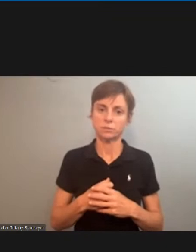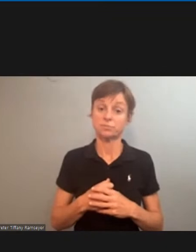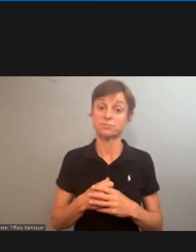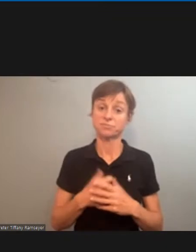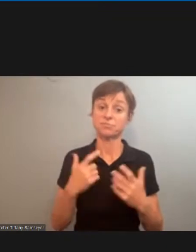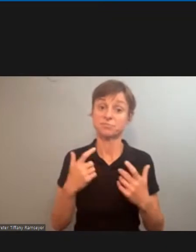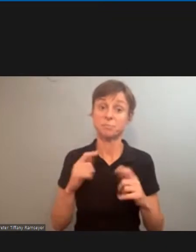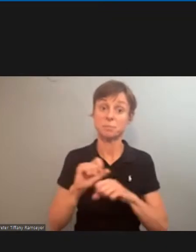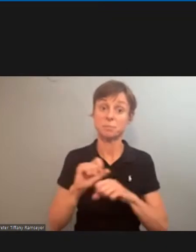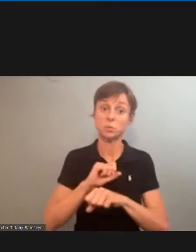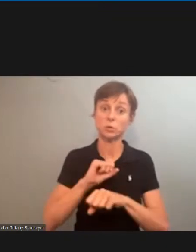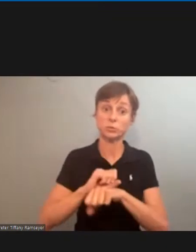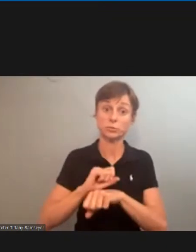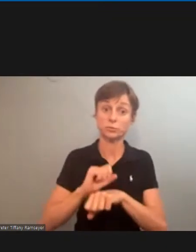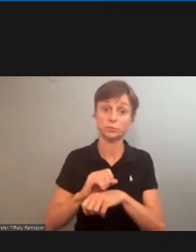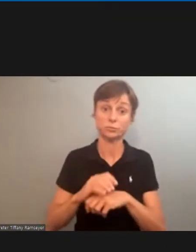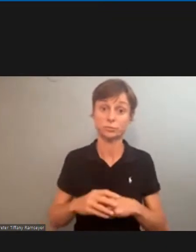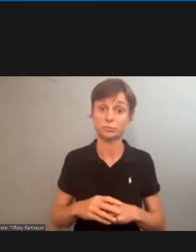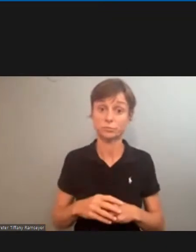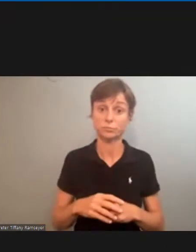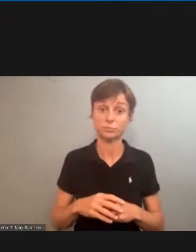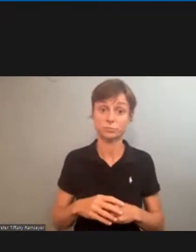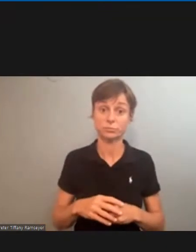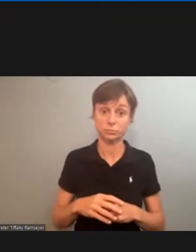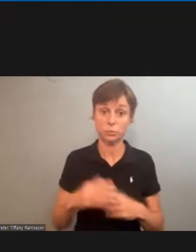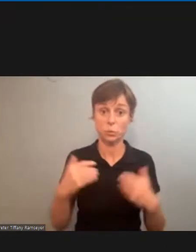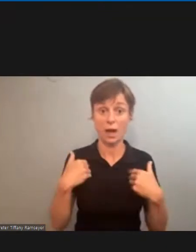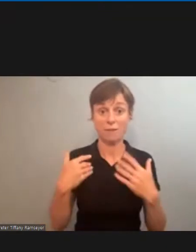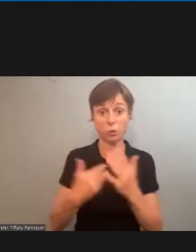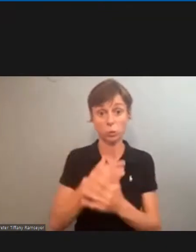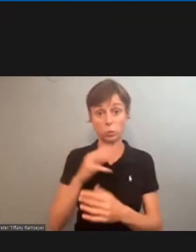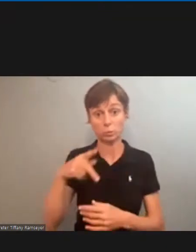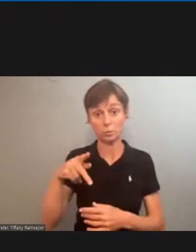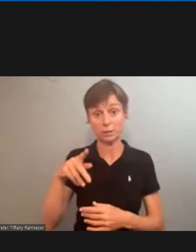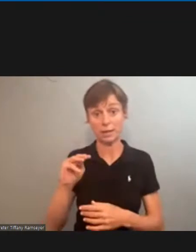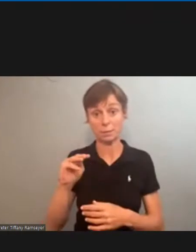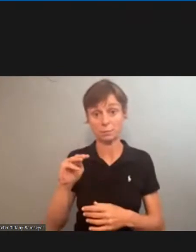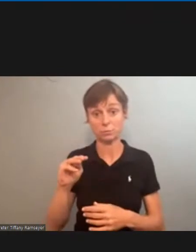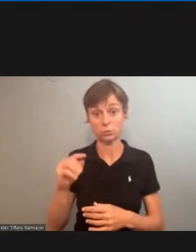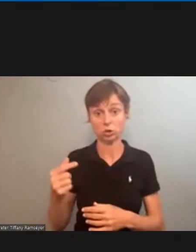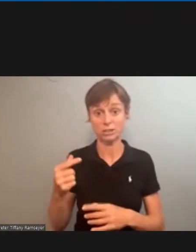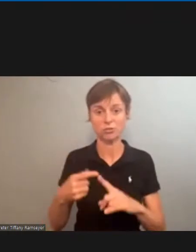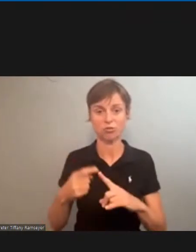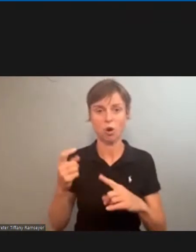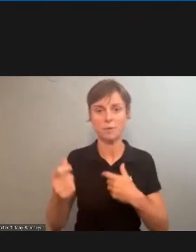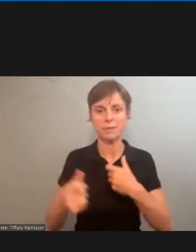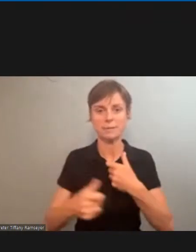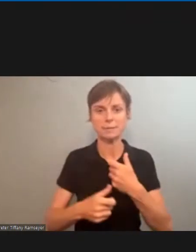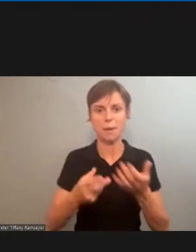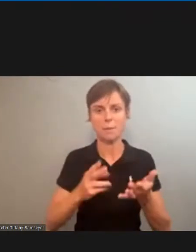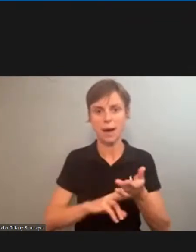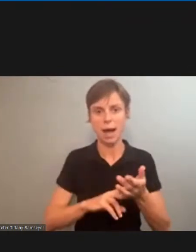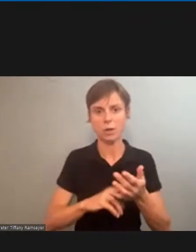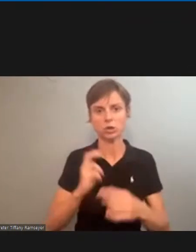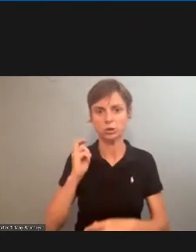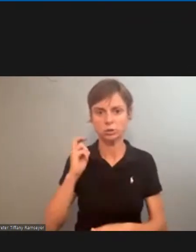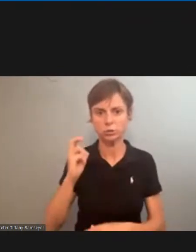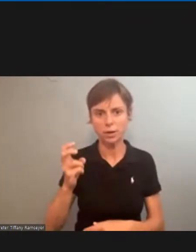task. We have a new PMG that came from subcontracting, transportation.